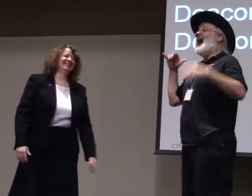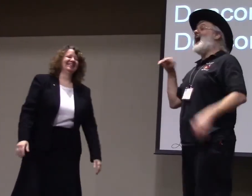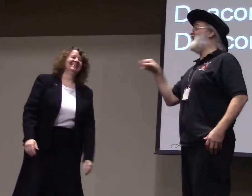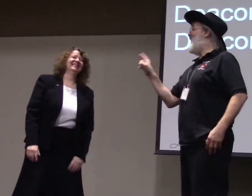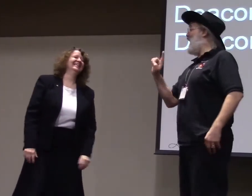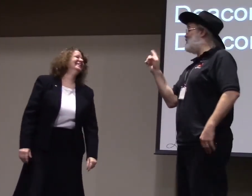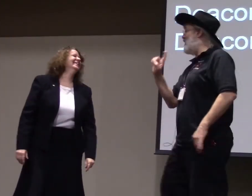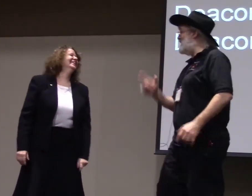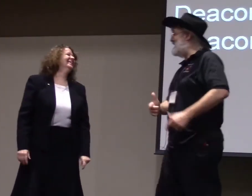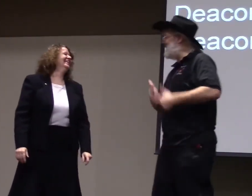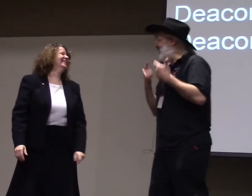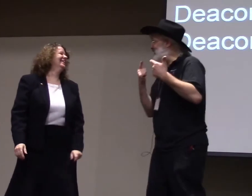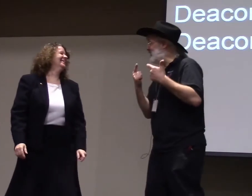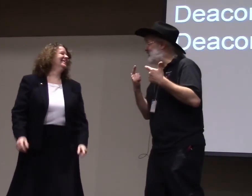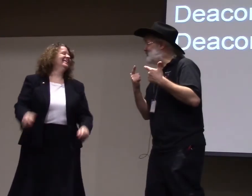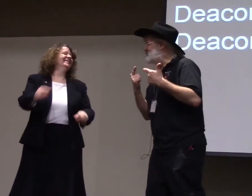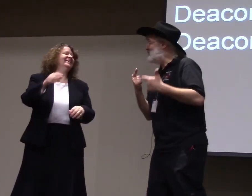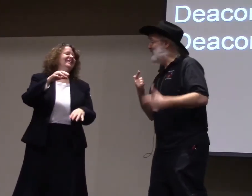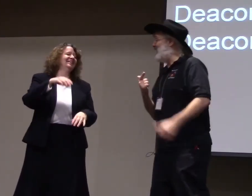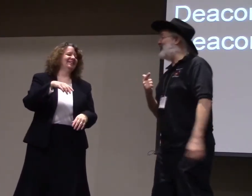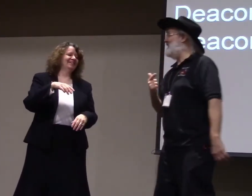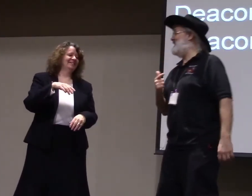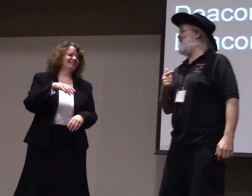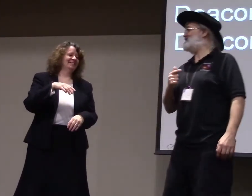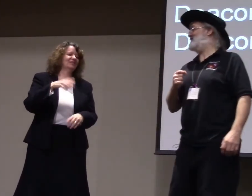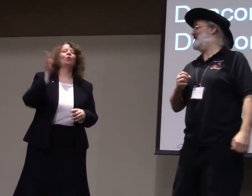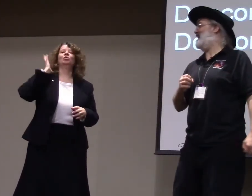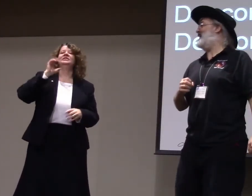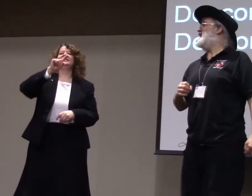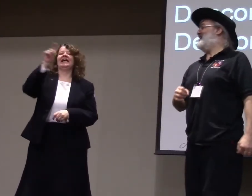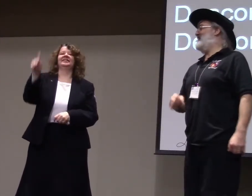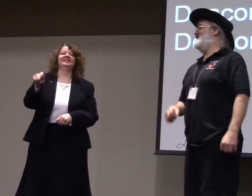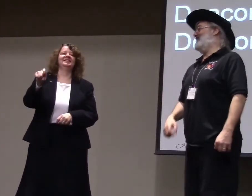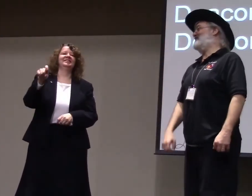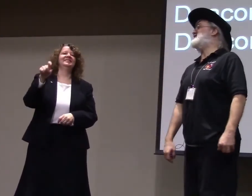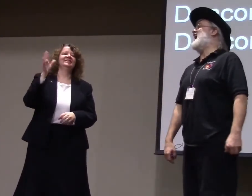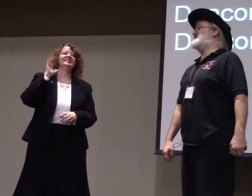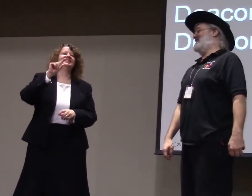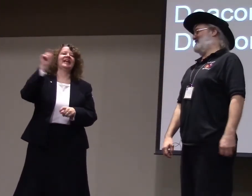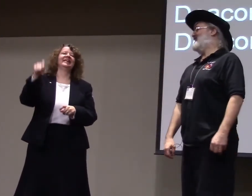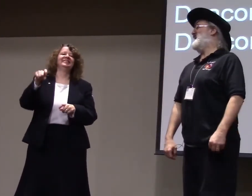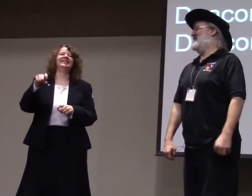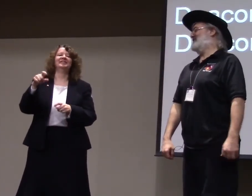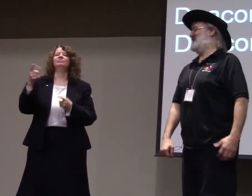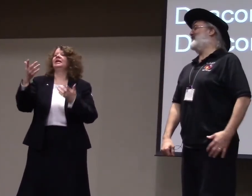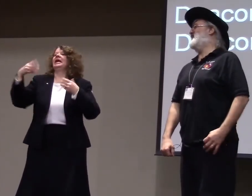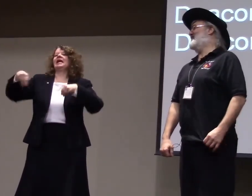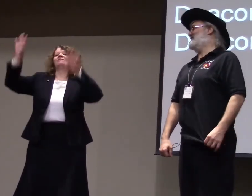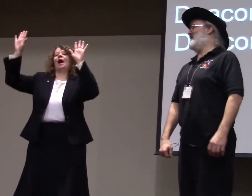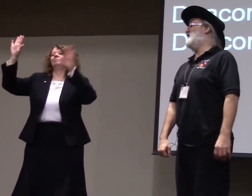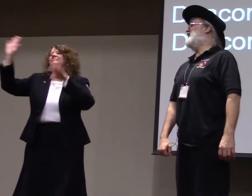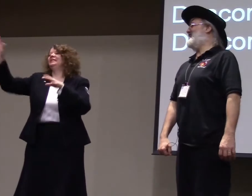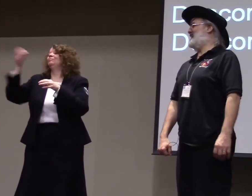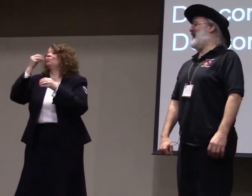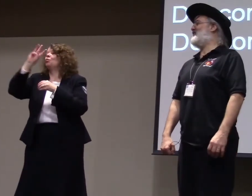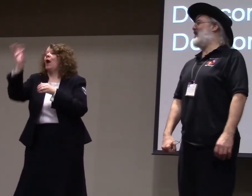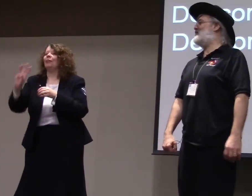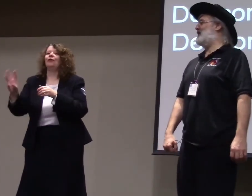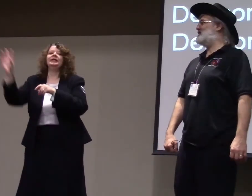And where did he live? Yeah, he actually, he lived in Texas. And so, and so, he gave up his,